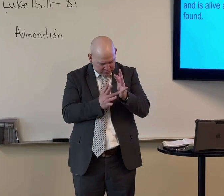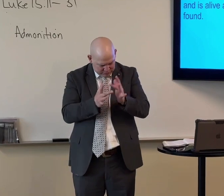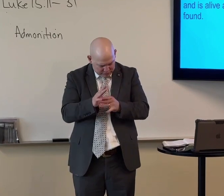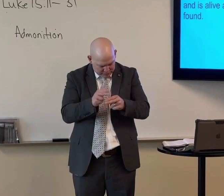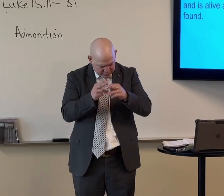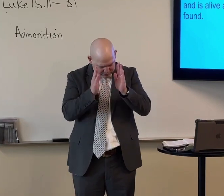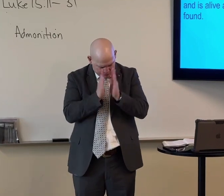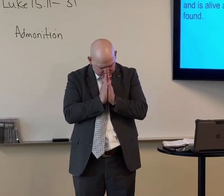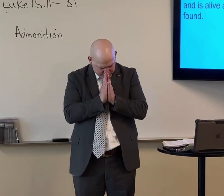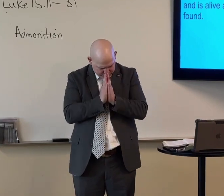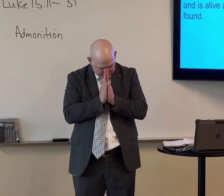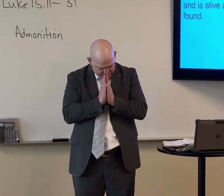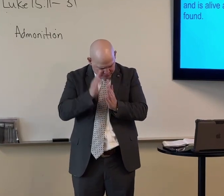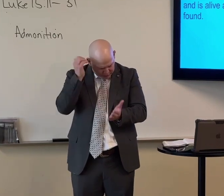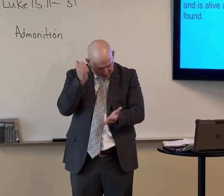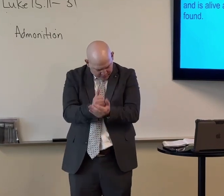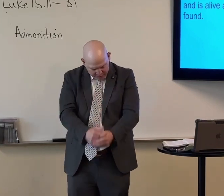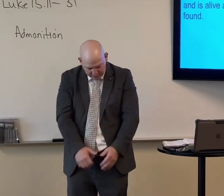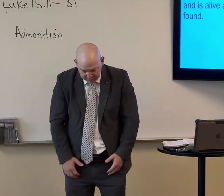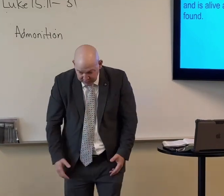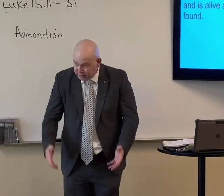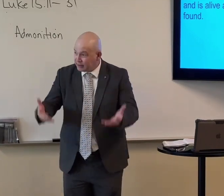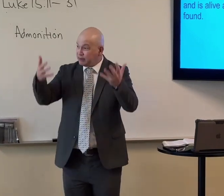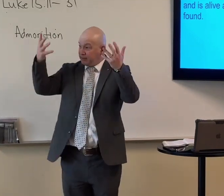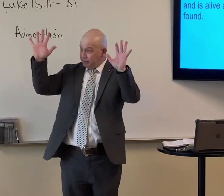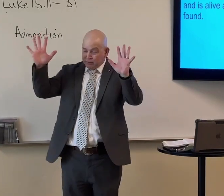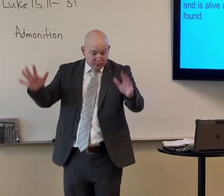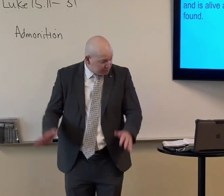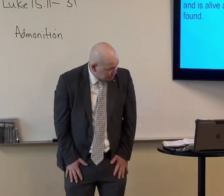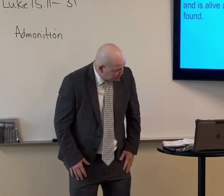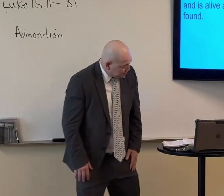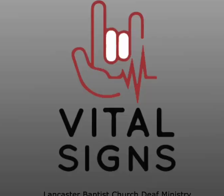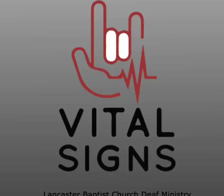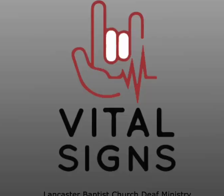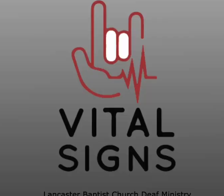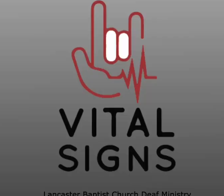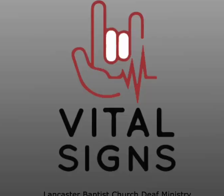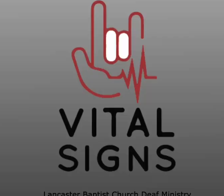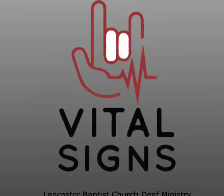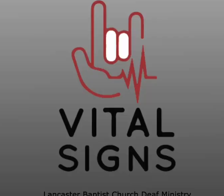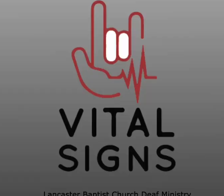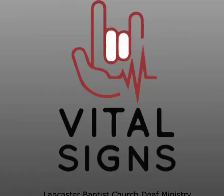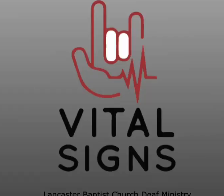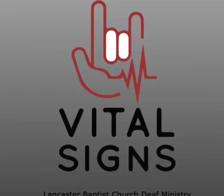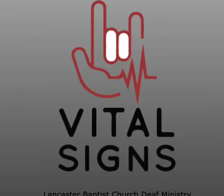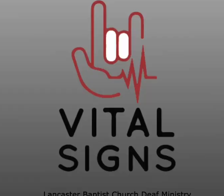We pray these things in Jesus name. Amen. Amen. Amen. Amen. Amen.